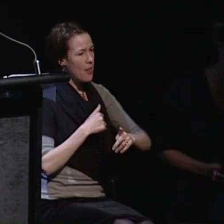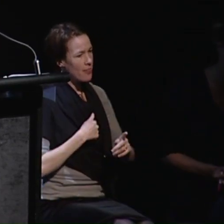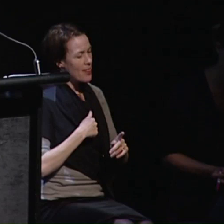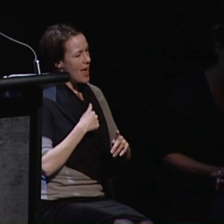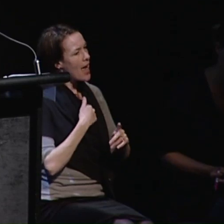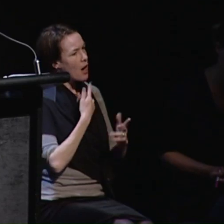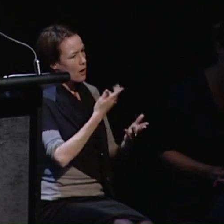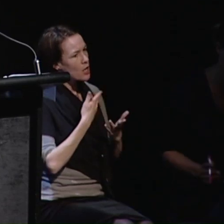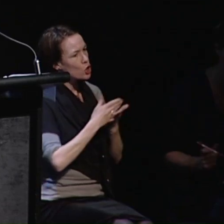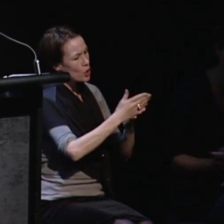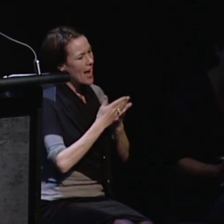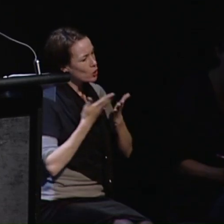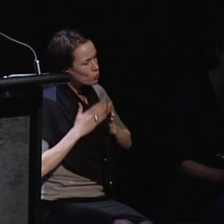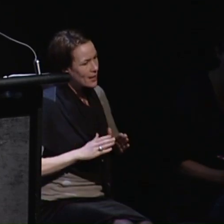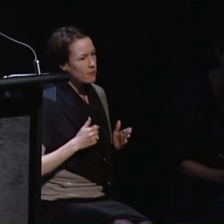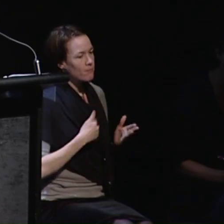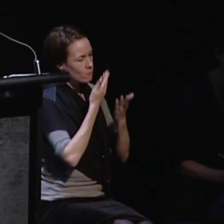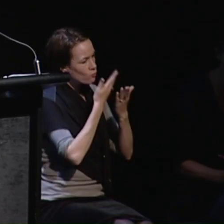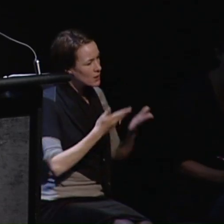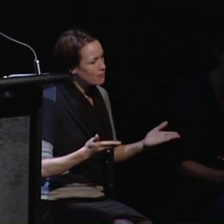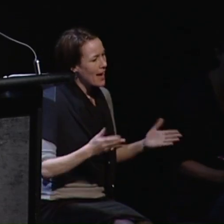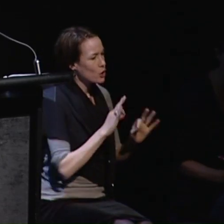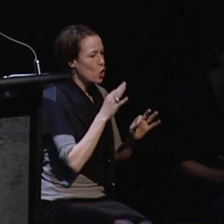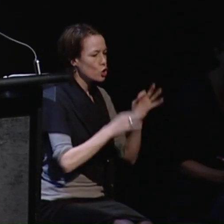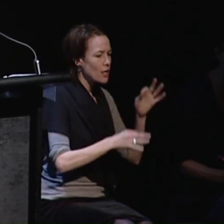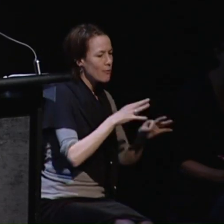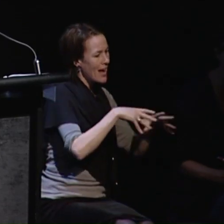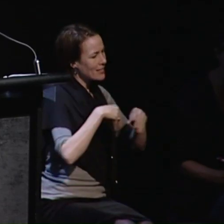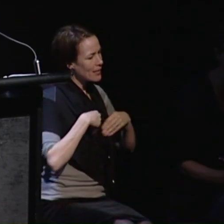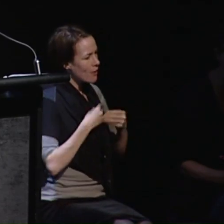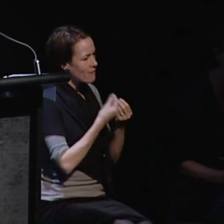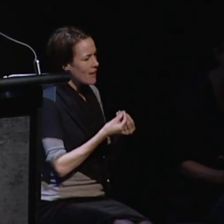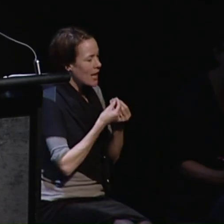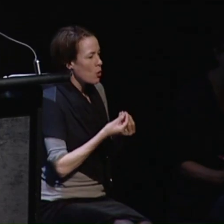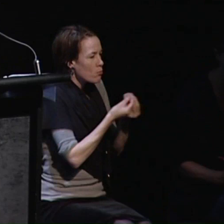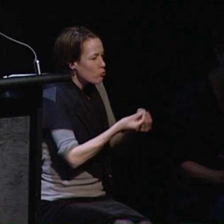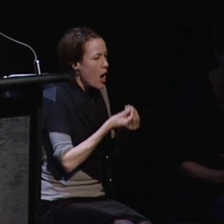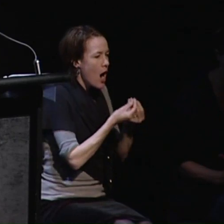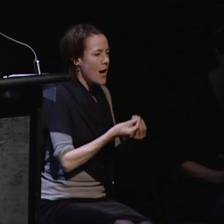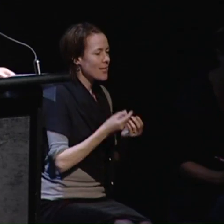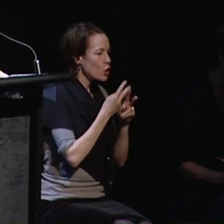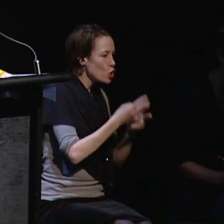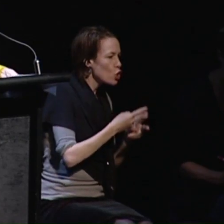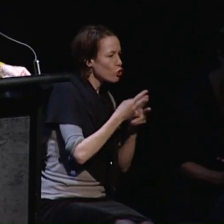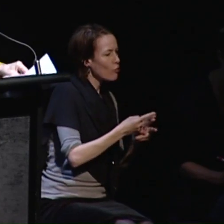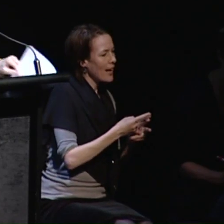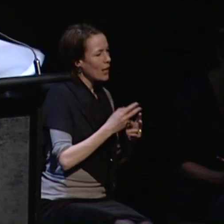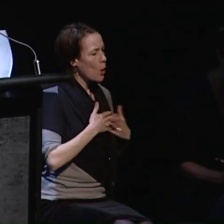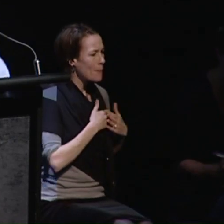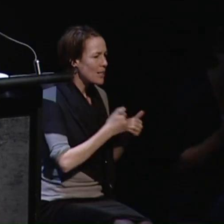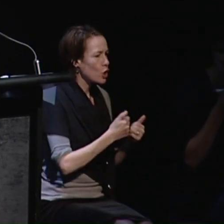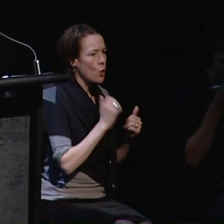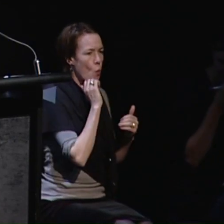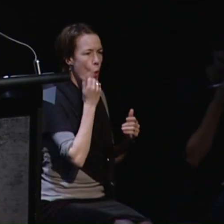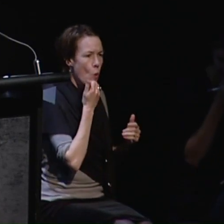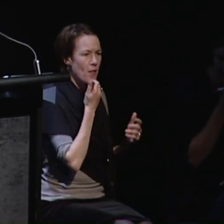the person respect, non-judgment, acceptance, valuing, prizing, caring, nurturing, compassion, warmth and of